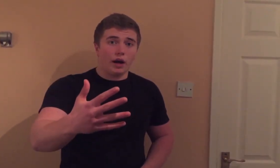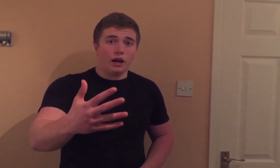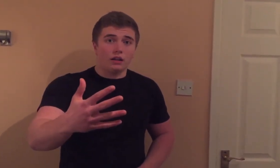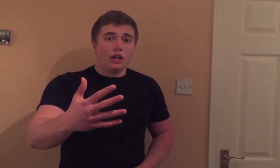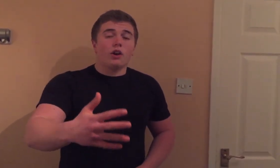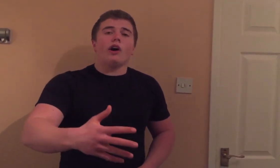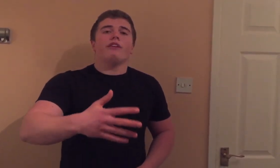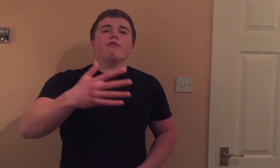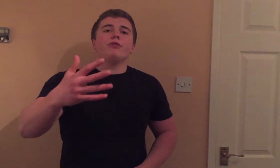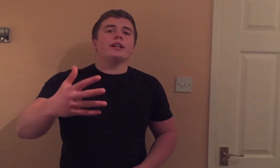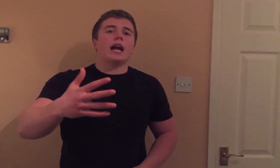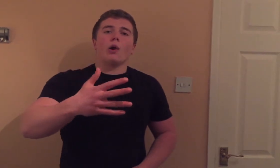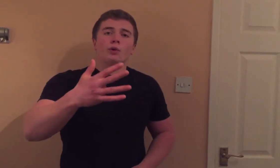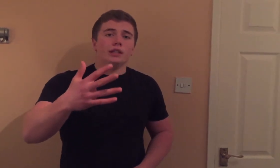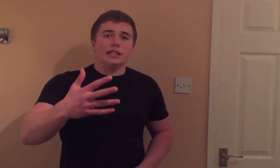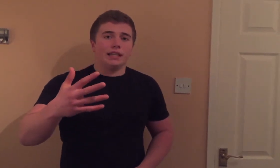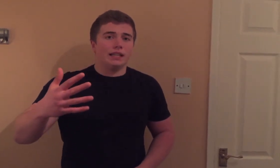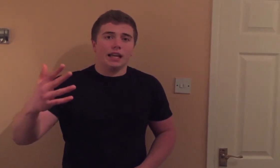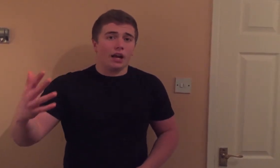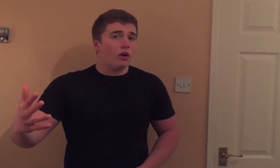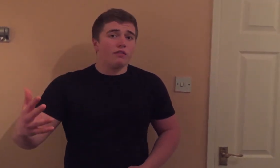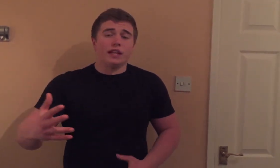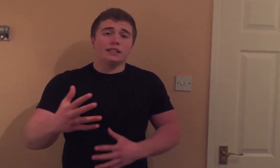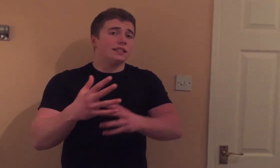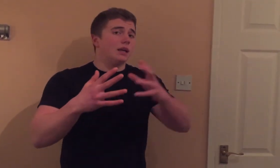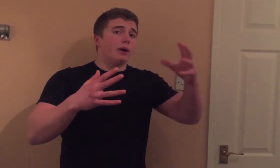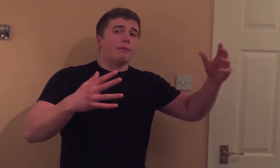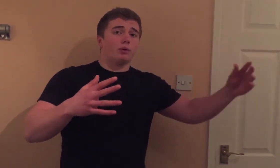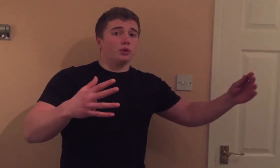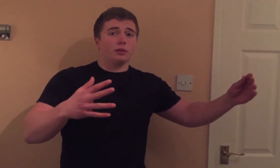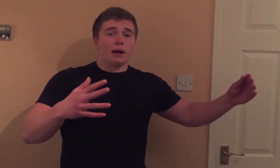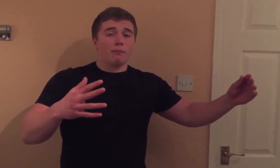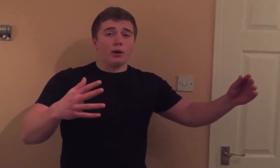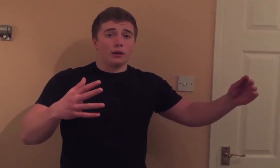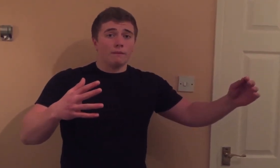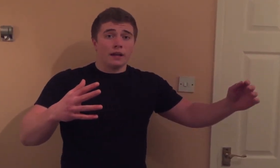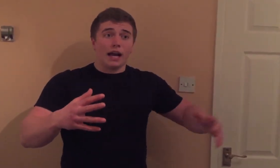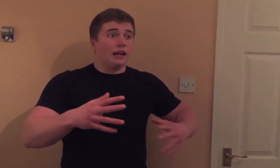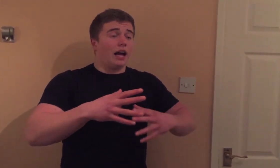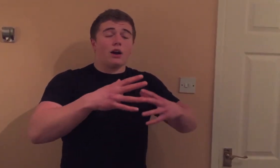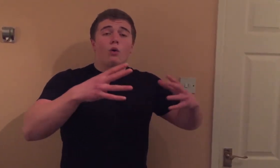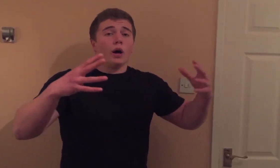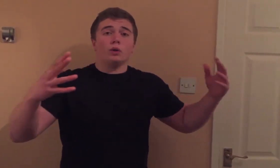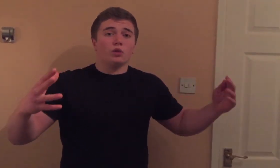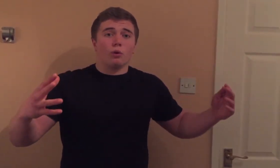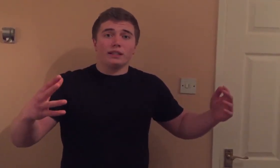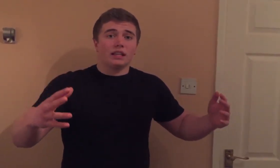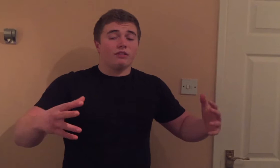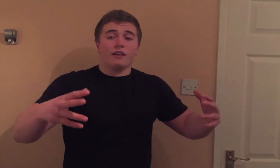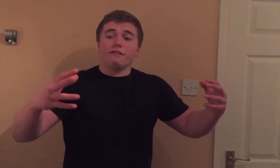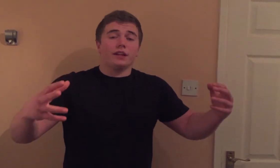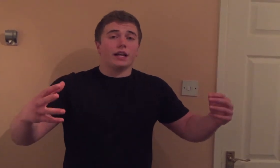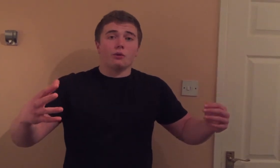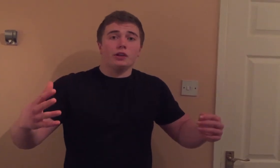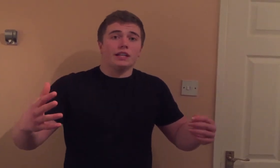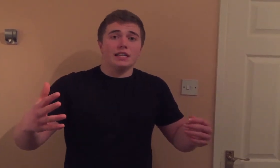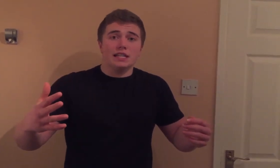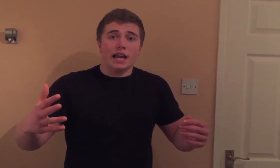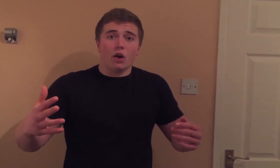well. Now if I feel like I really need a day off, that's the same way I approach to my bulk. I always told myself if I feel like I really need a day